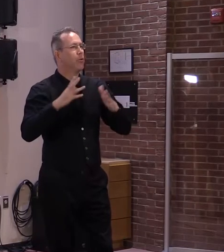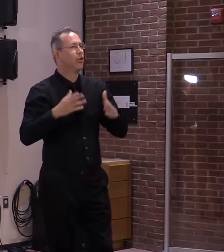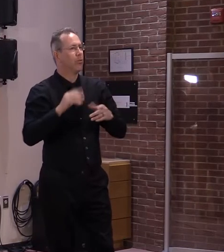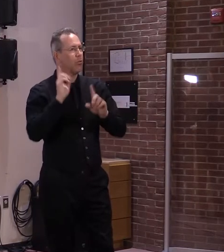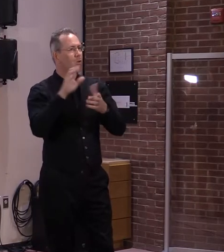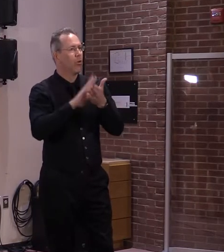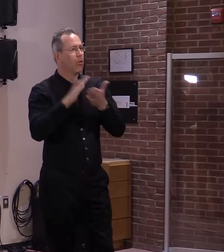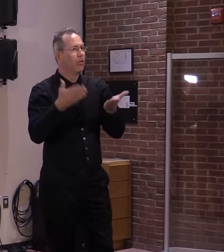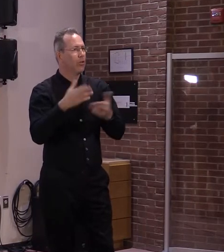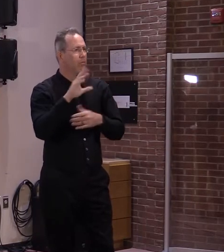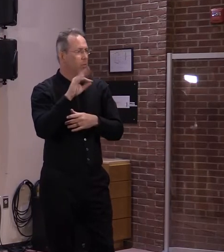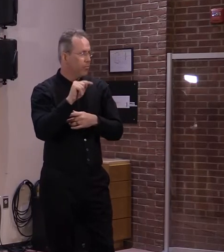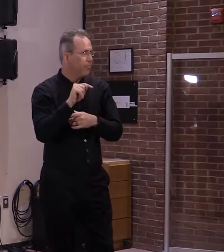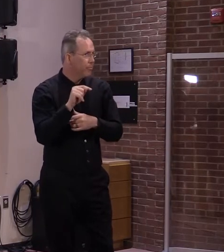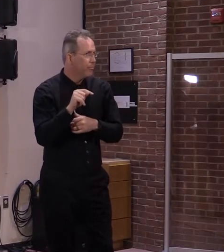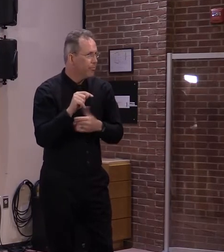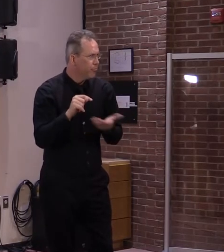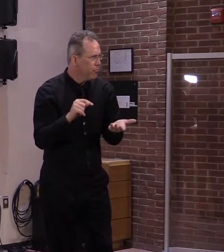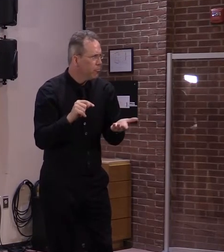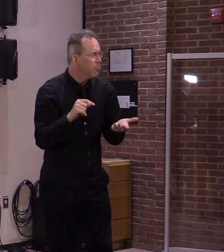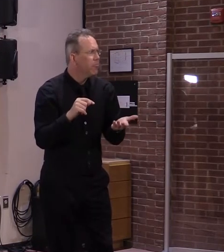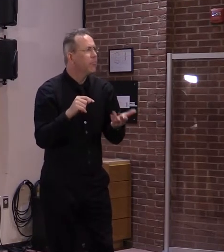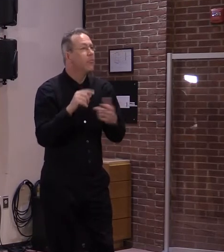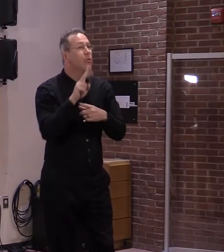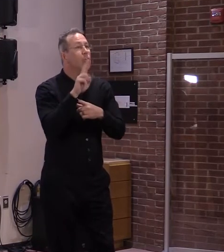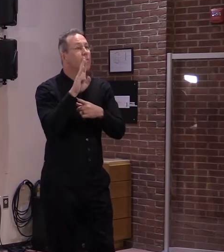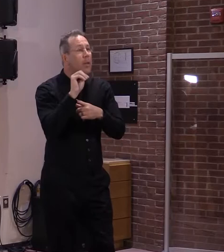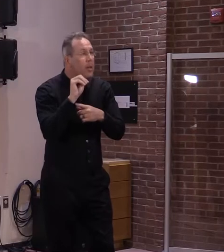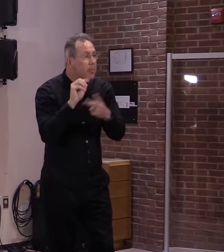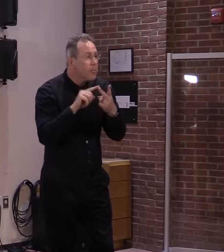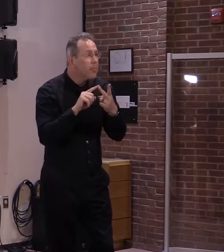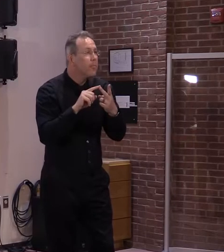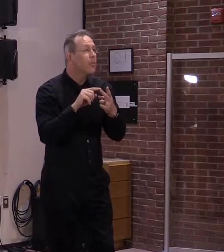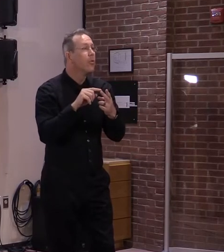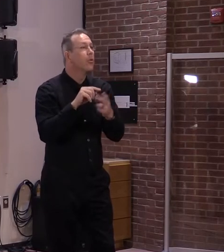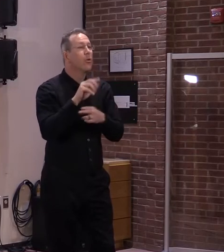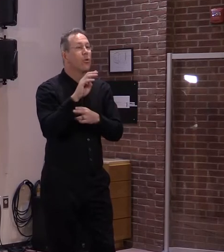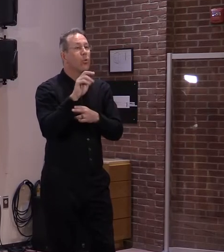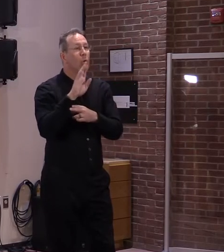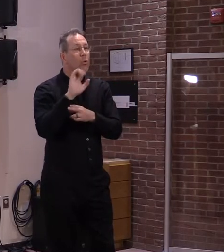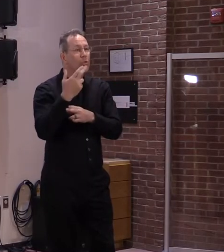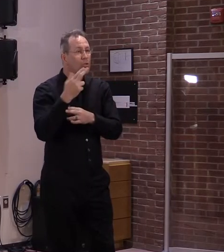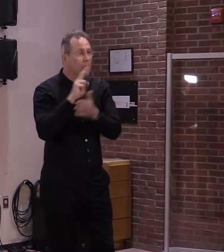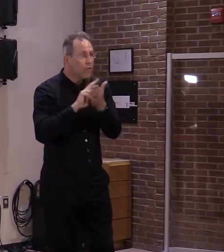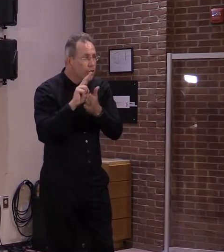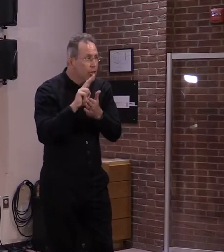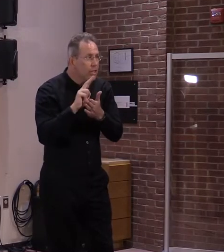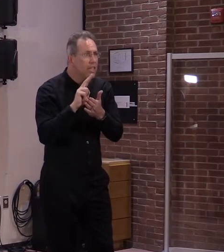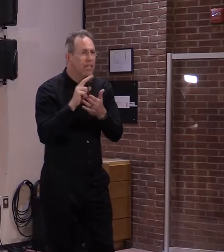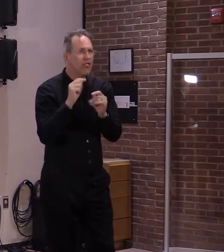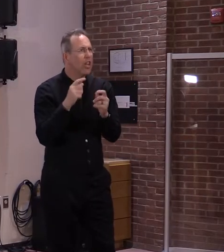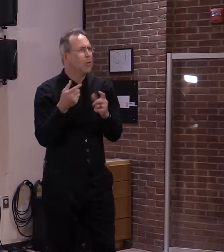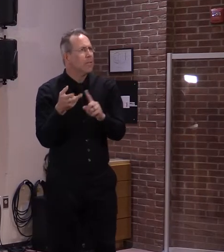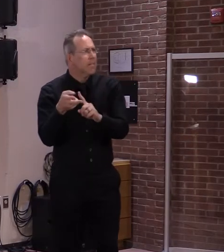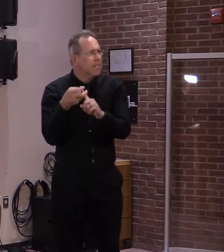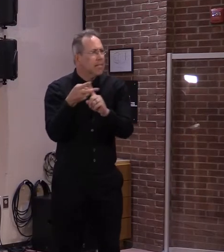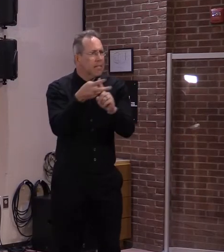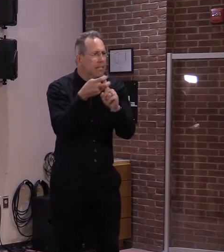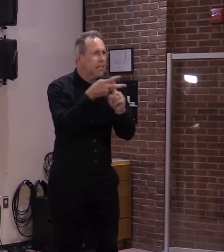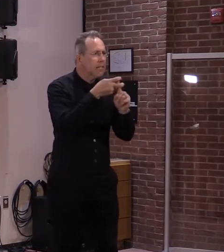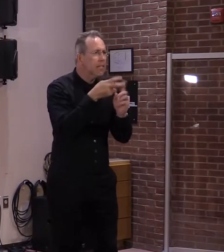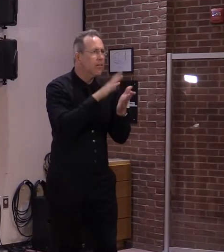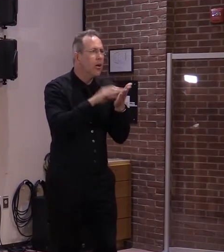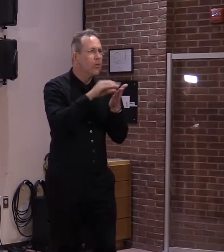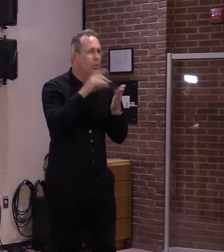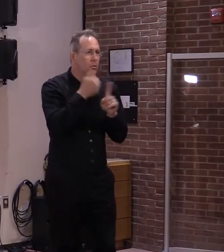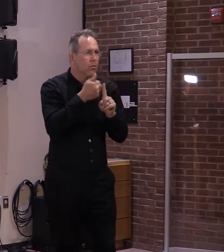Norwich and Middlebury and so forth have all led to people making Vermont their homes afterwards. So